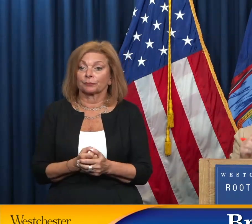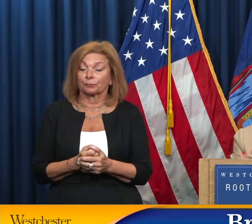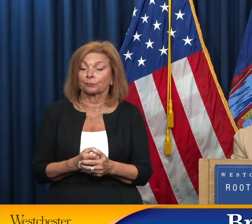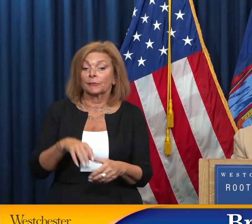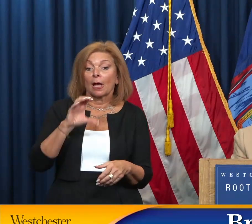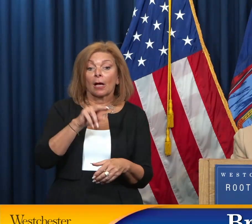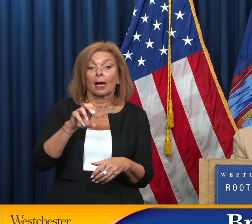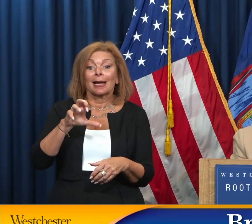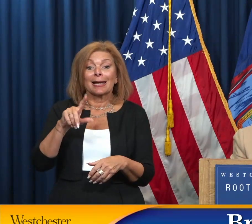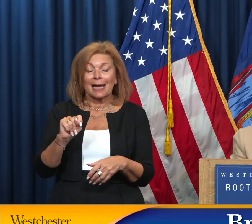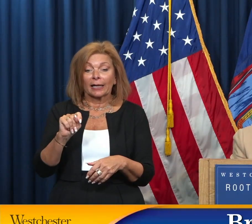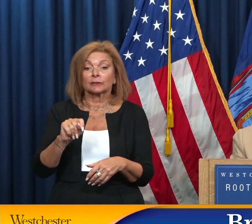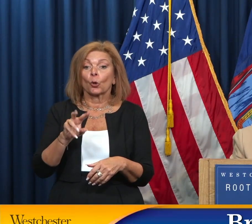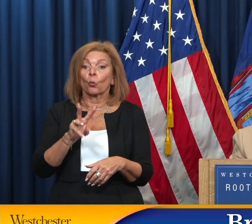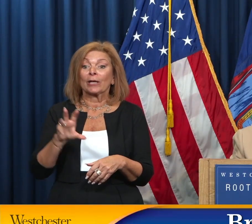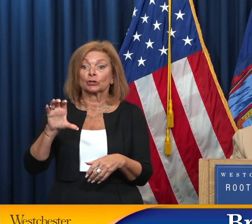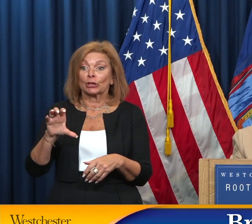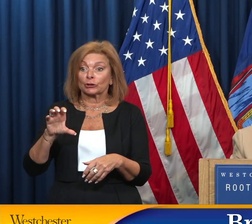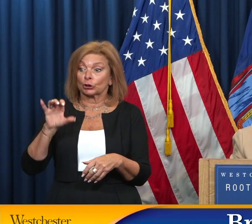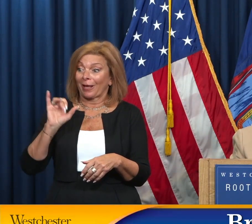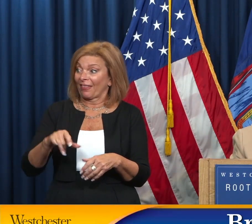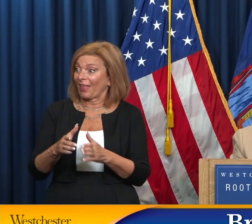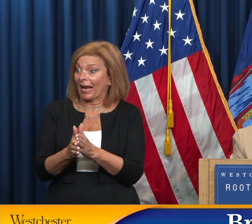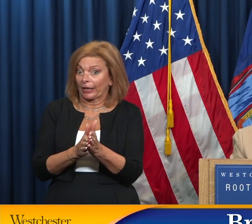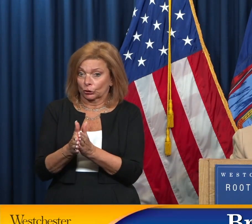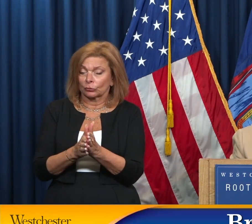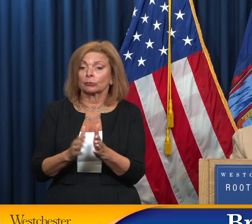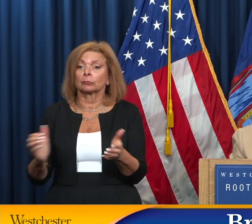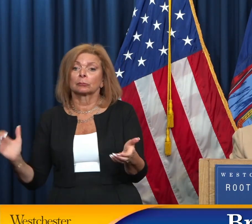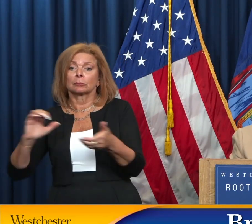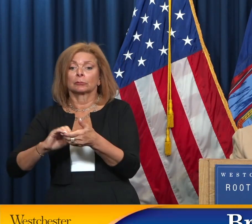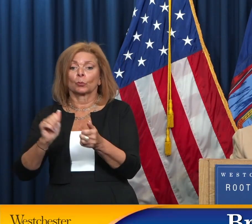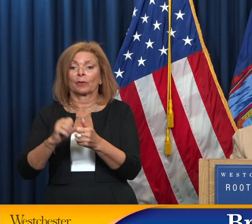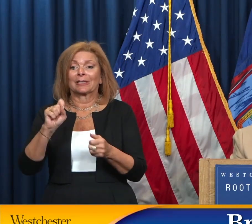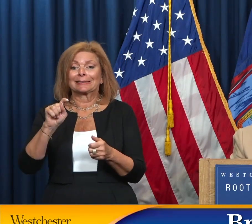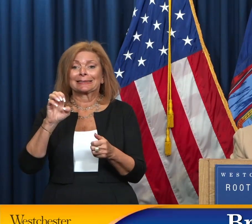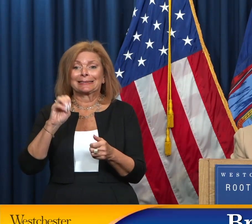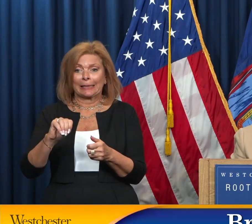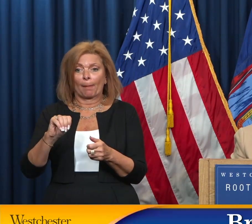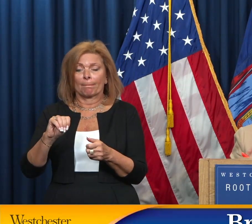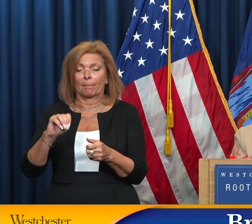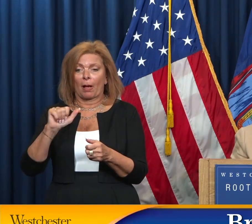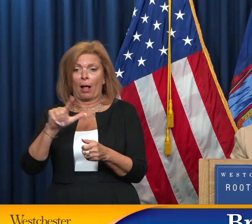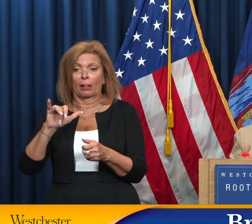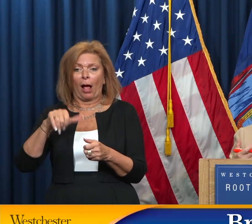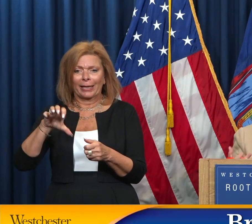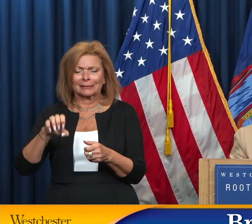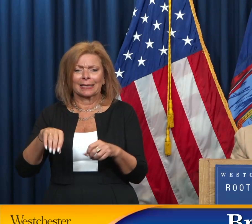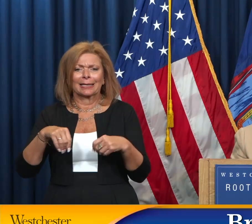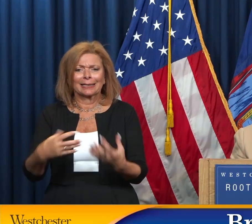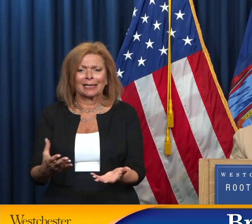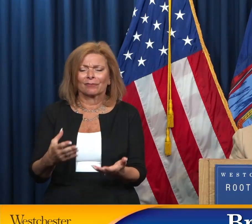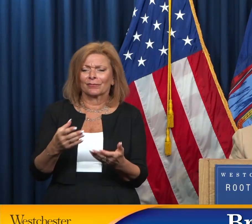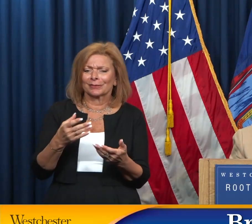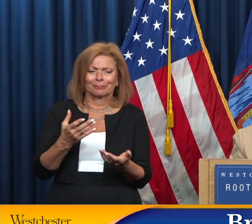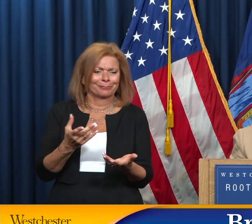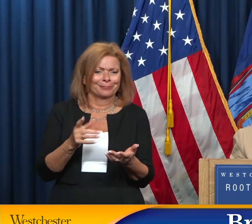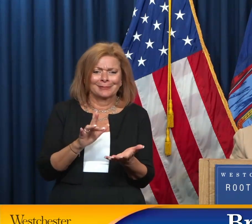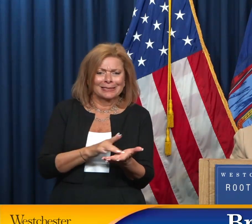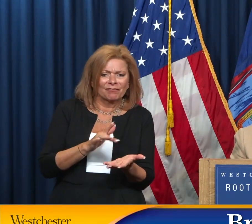Westchester initiative, which in partnership with the STEM Alliance provides devices, so computers and